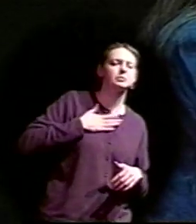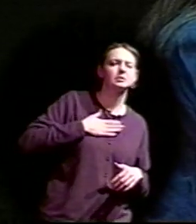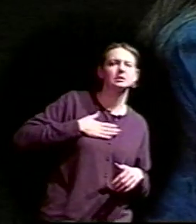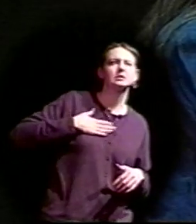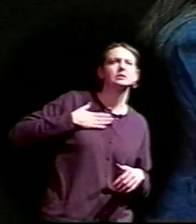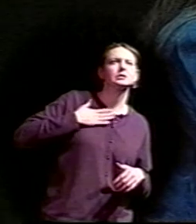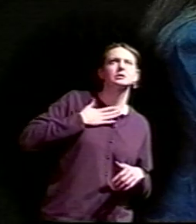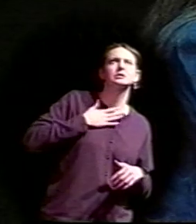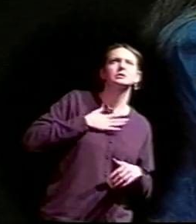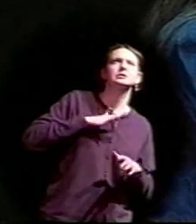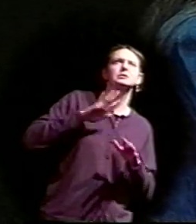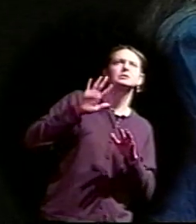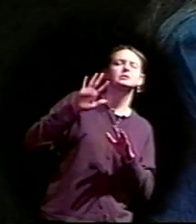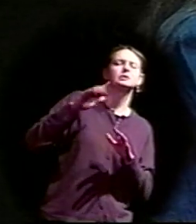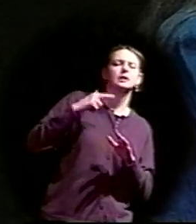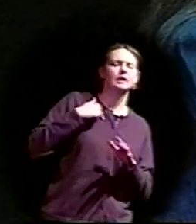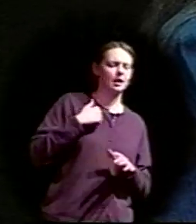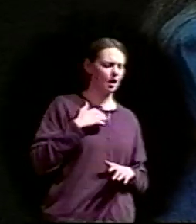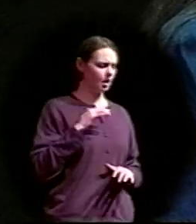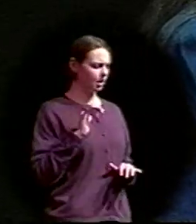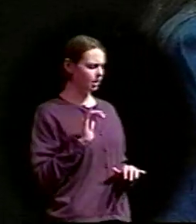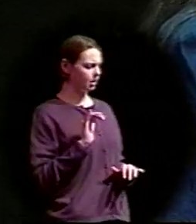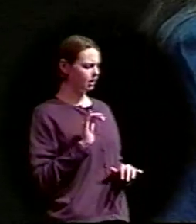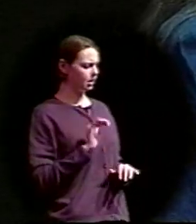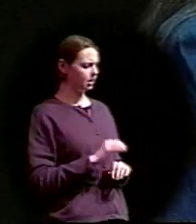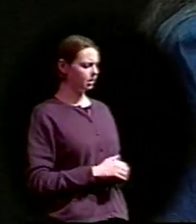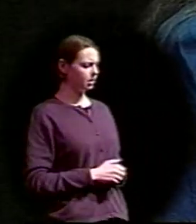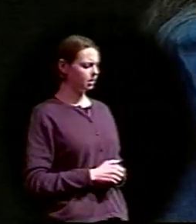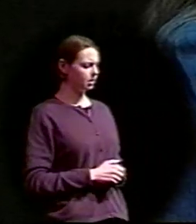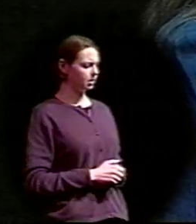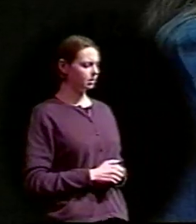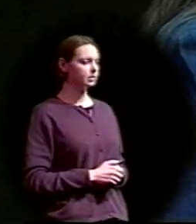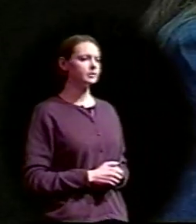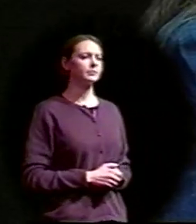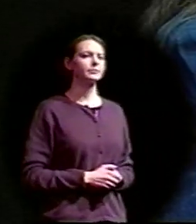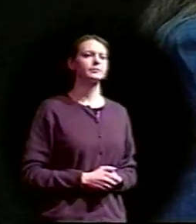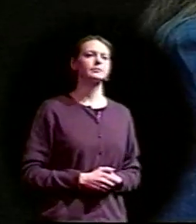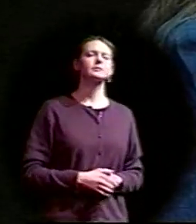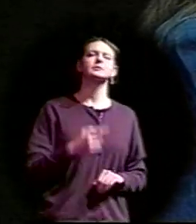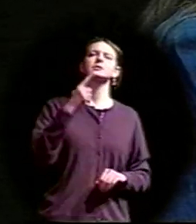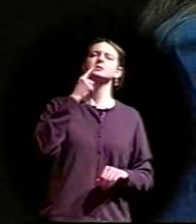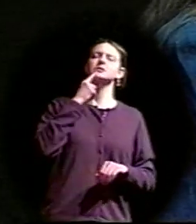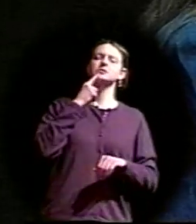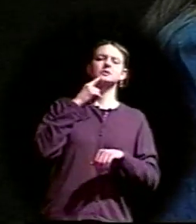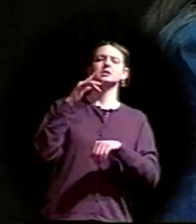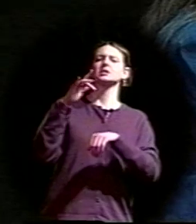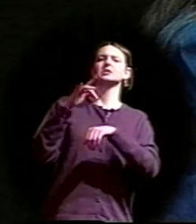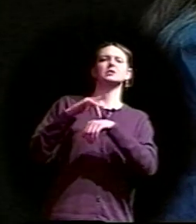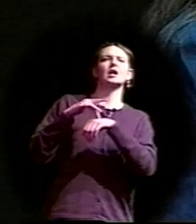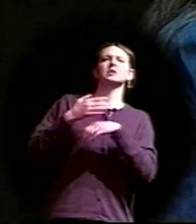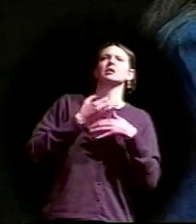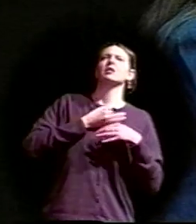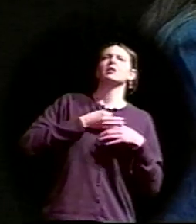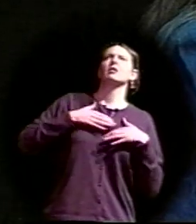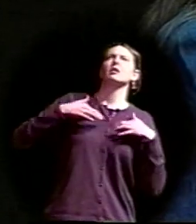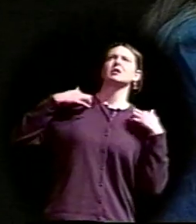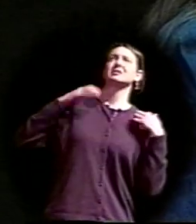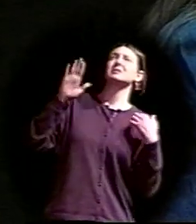arrest. Oh, touch not my sister's locket, let it lie